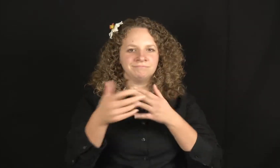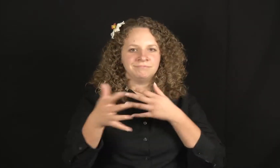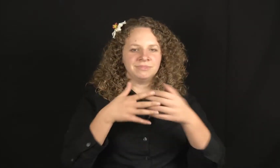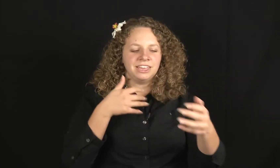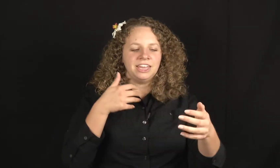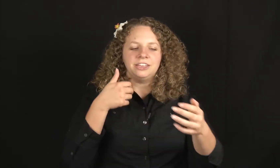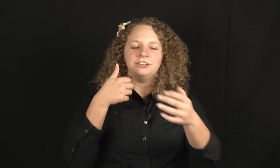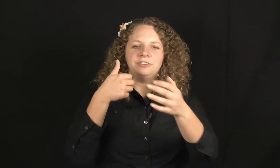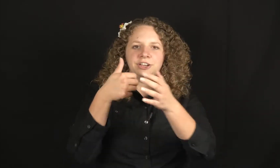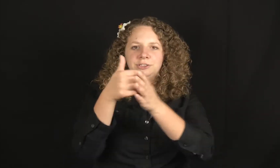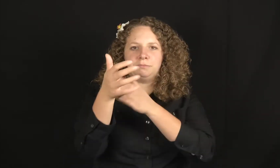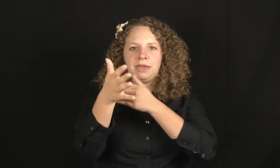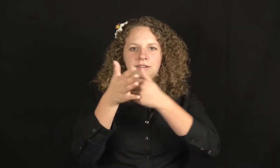And your fingers bend.